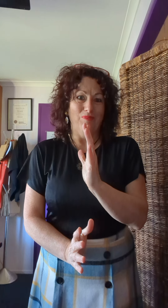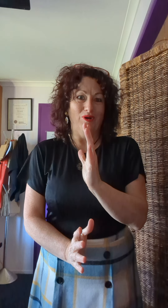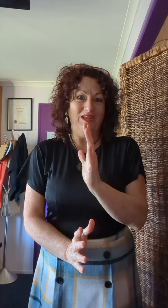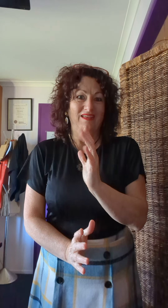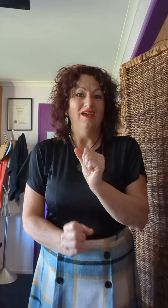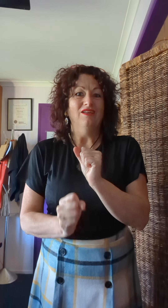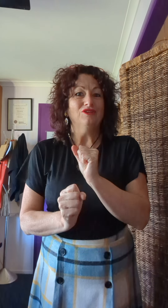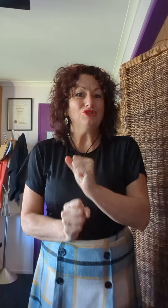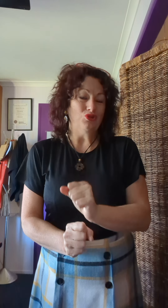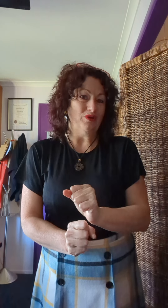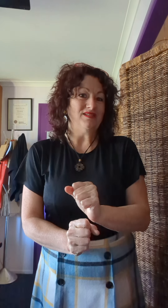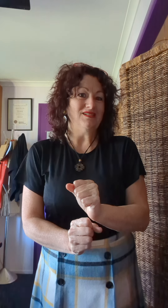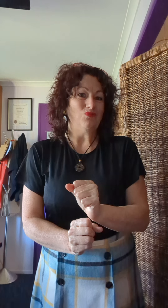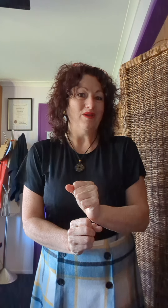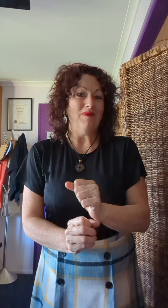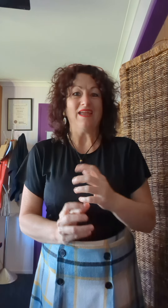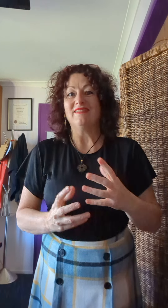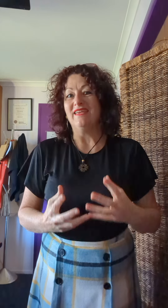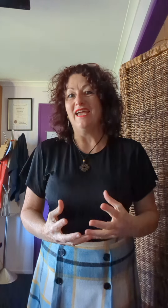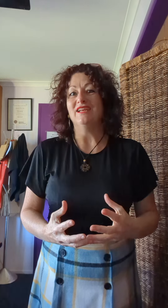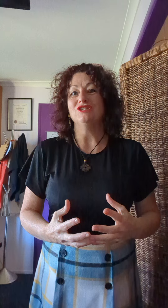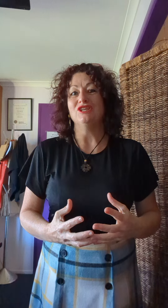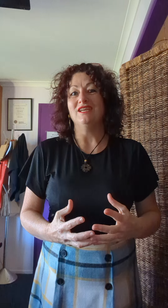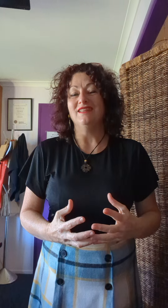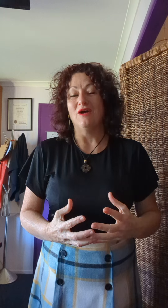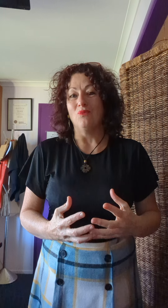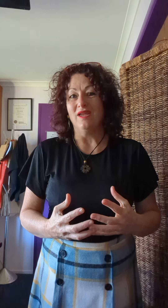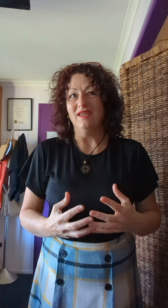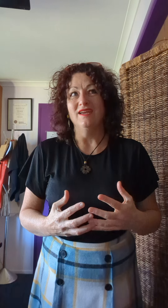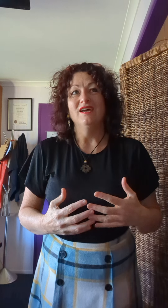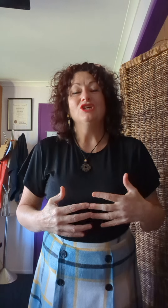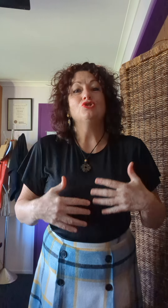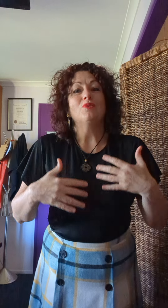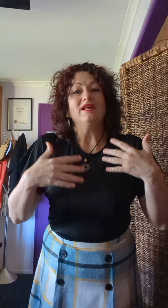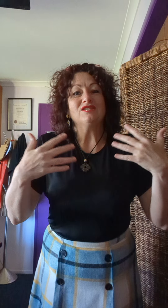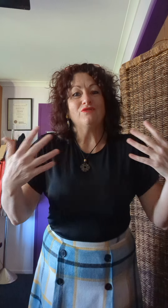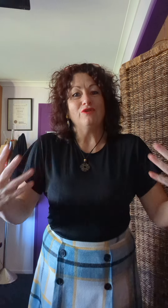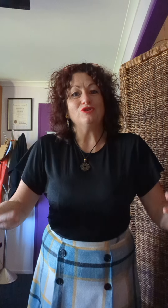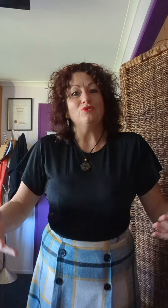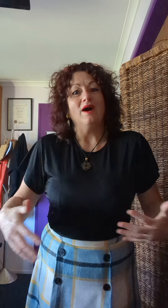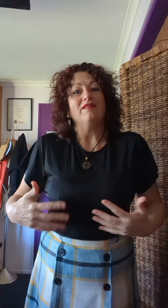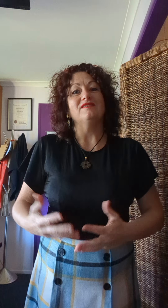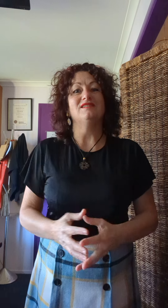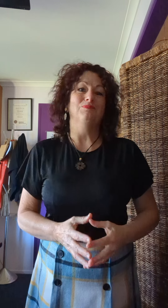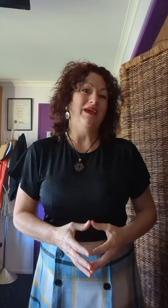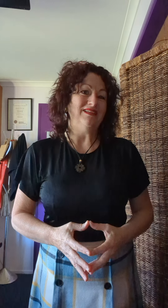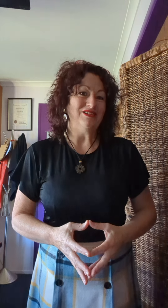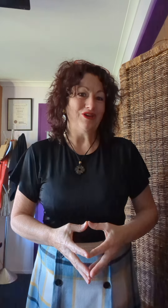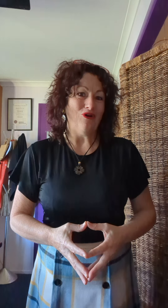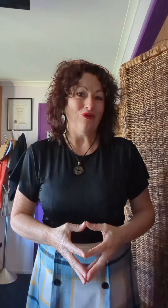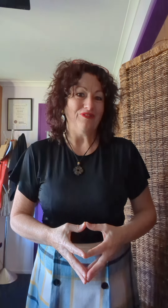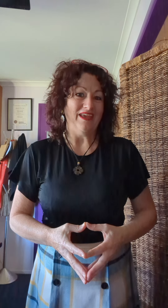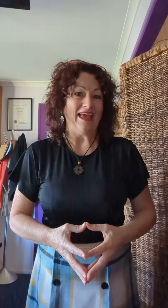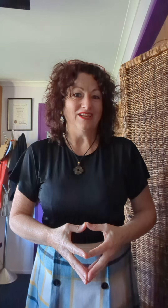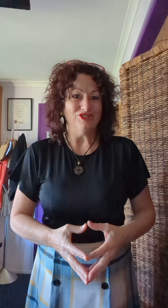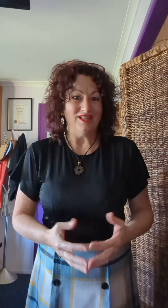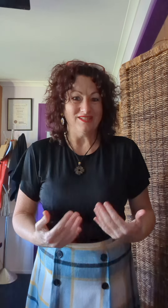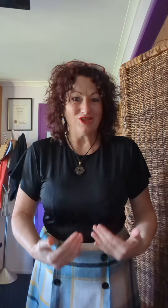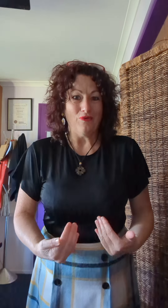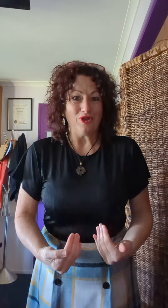body, the choices we make, the energy that we transfer to others depending on the energy that's going